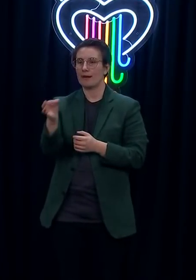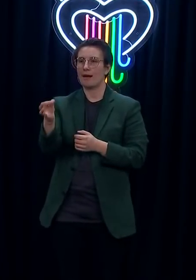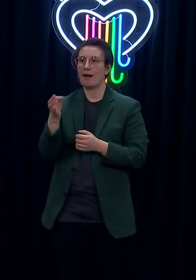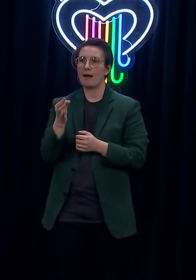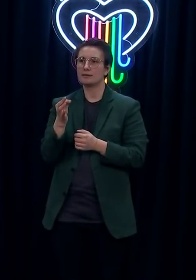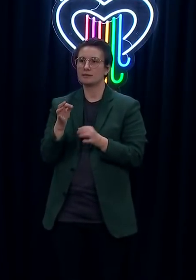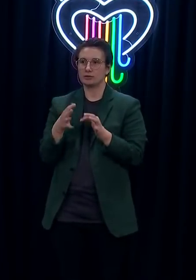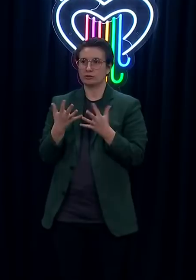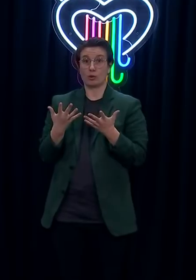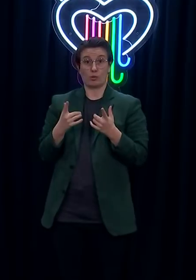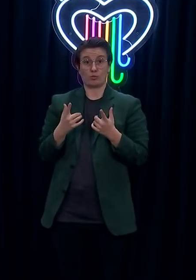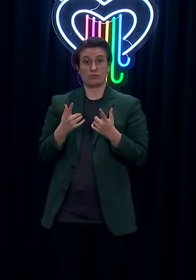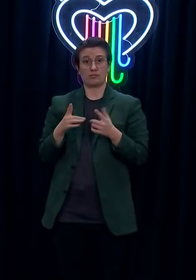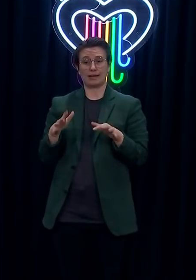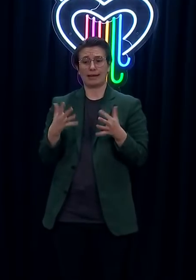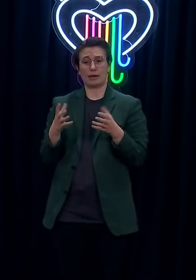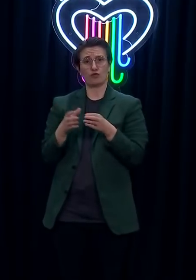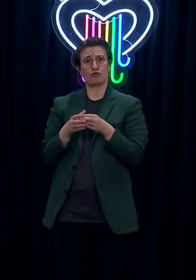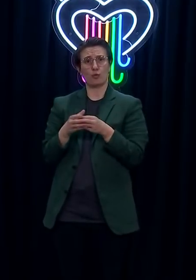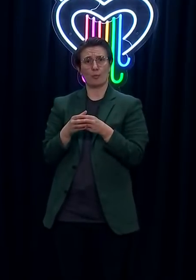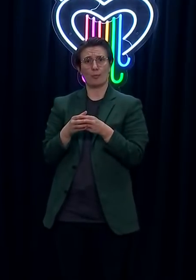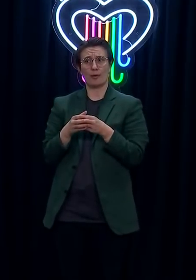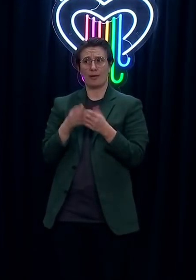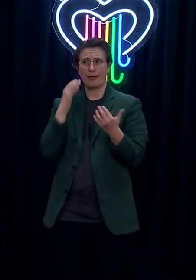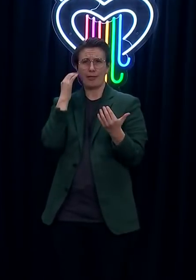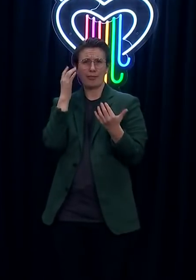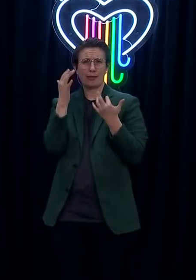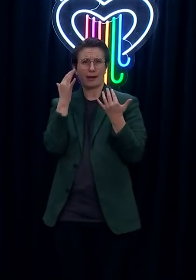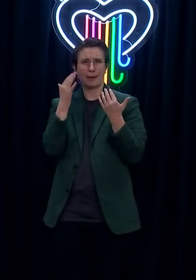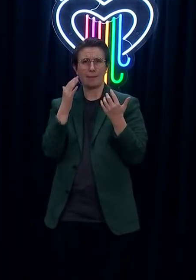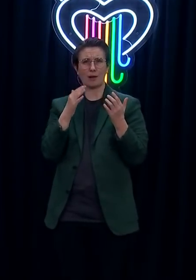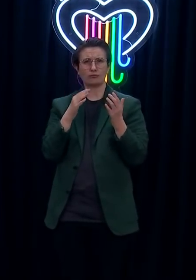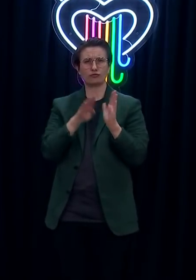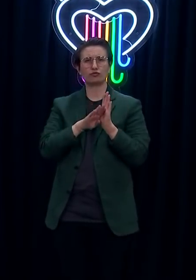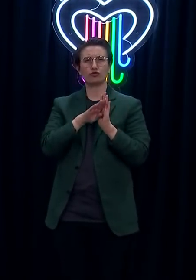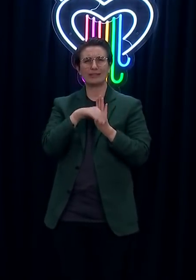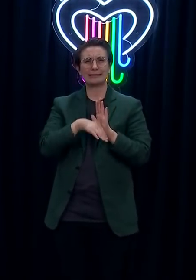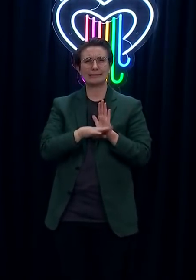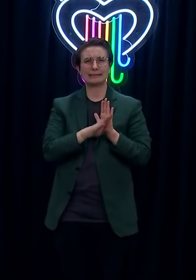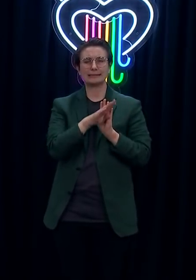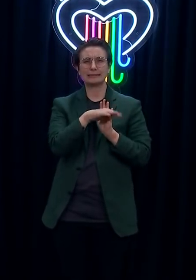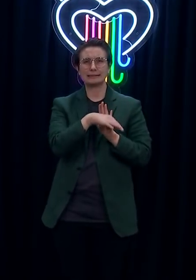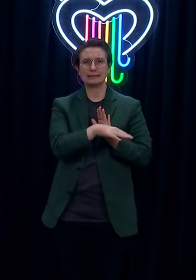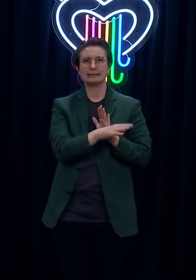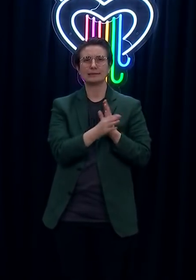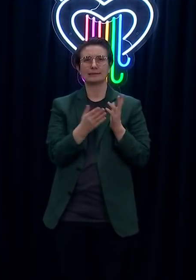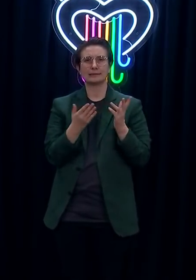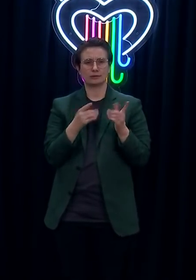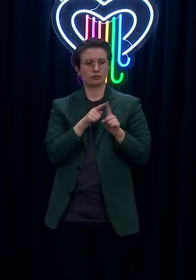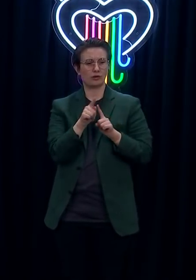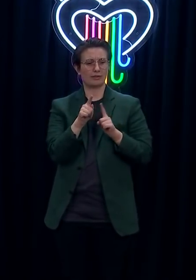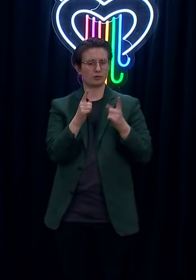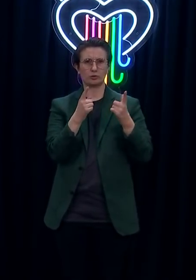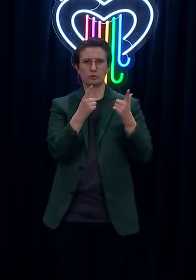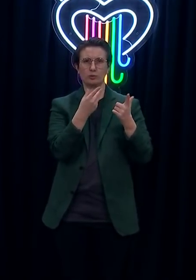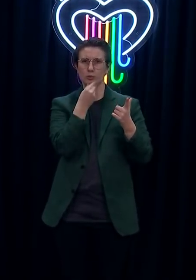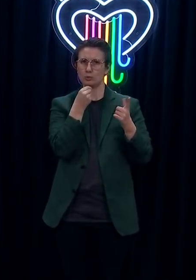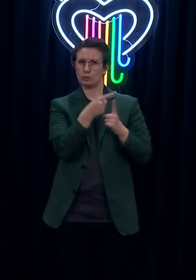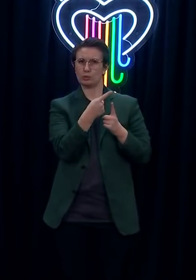group who is actually starting to, I guess, look at the trends and kind of map and lessons learnt and start to look at that data as a bigger picture?